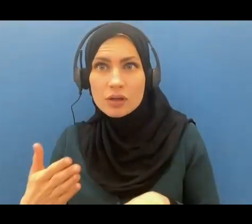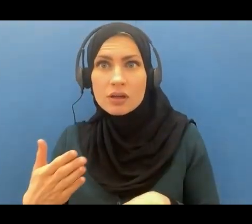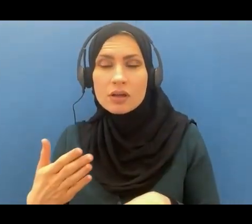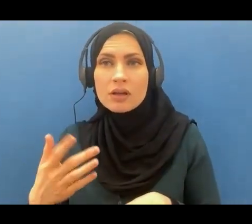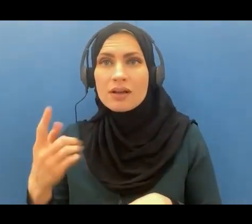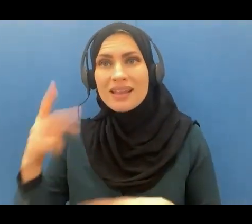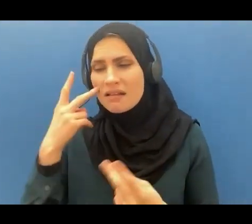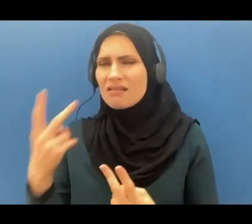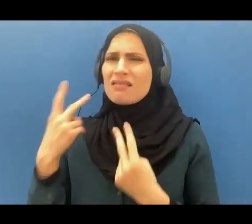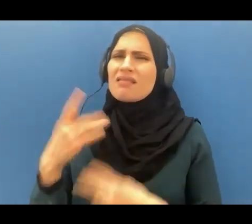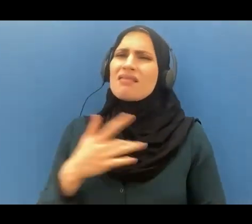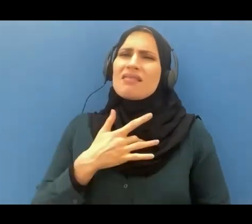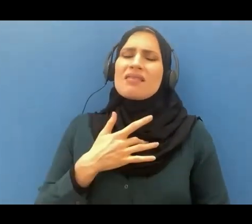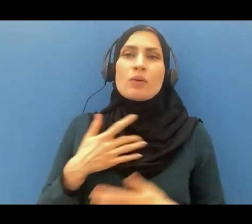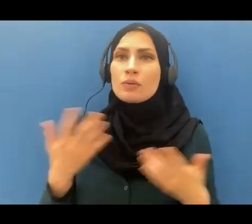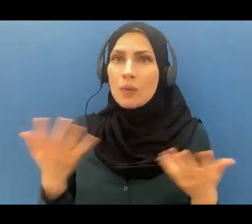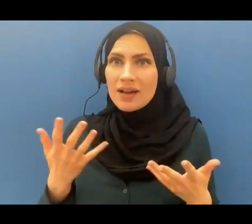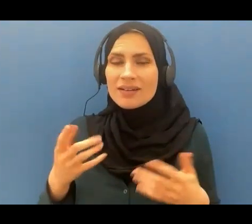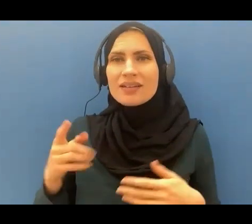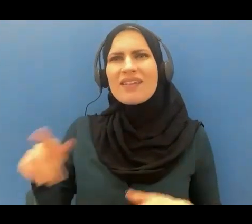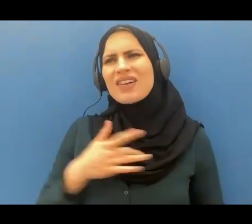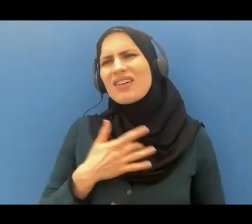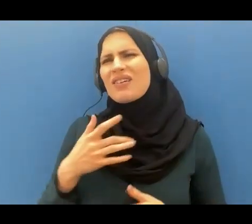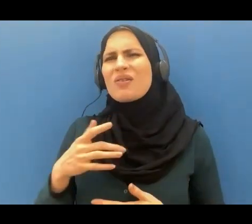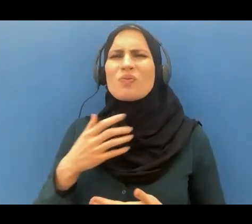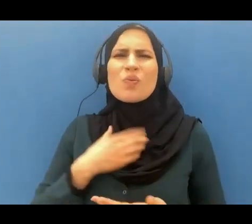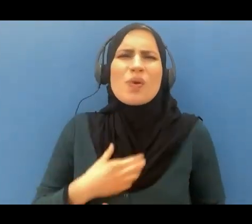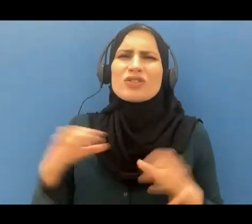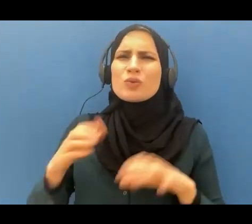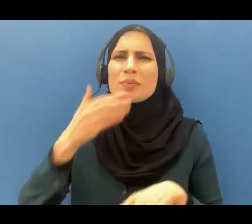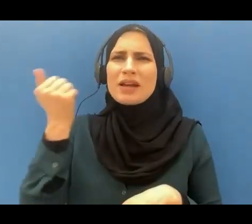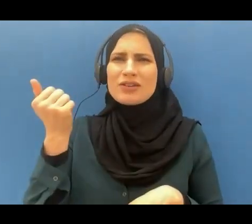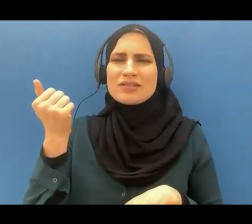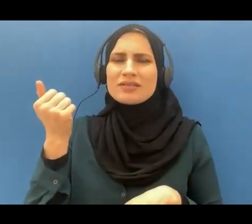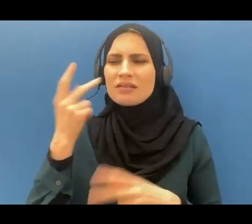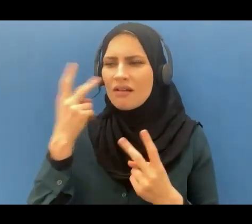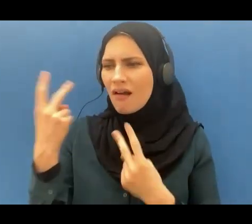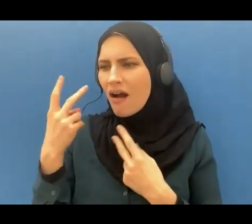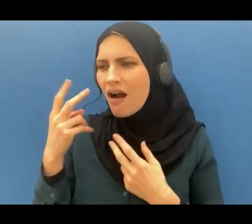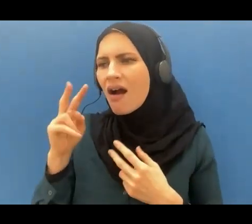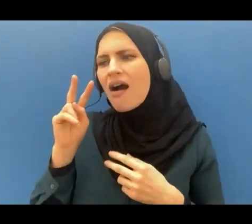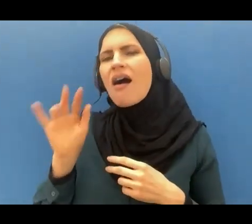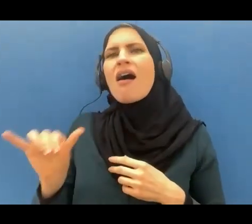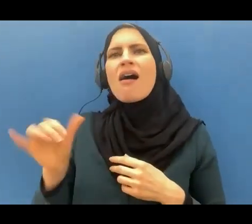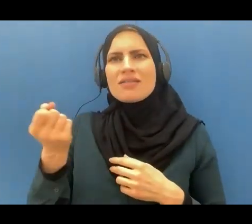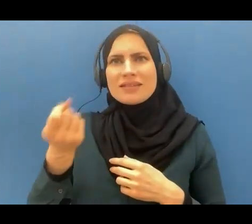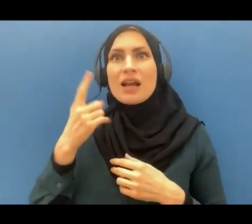not having done even better. When they see the reward of the little they have done